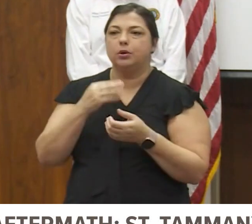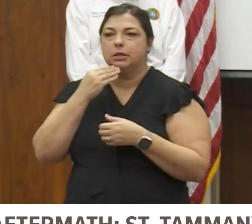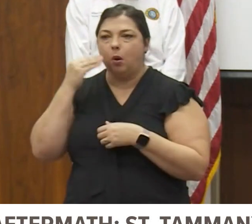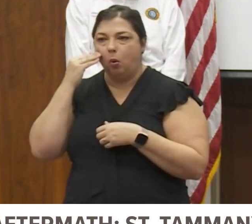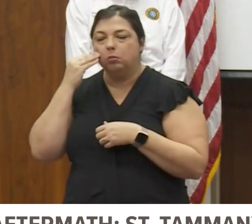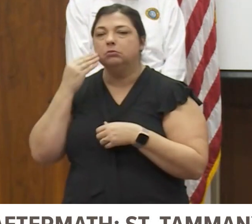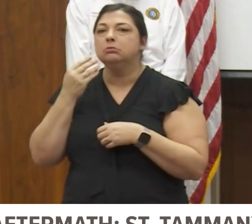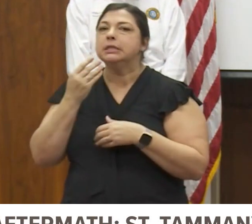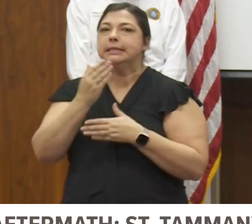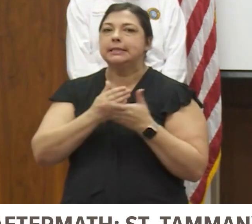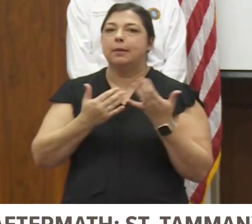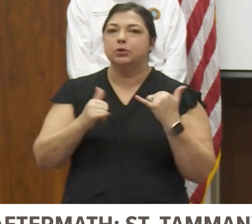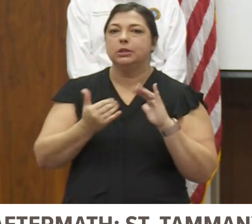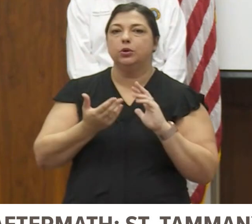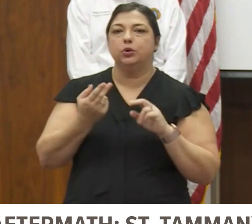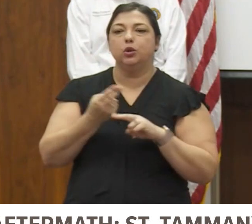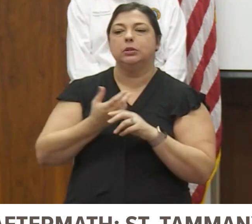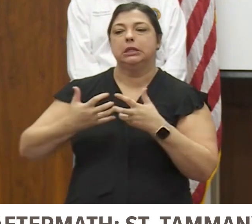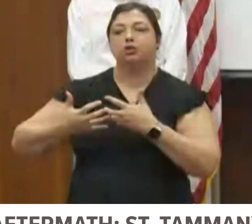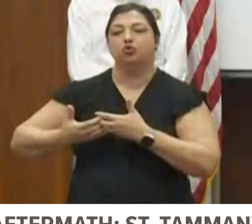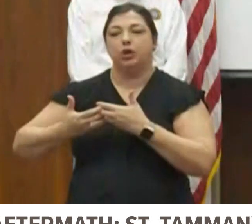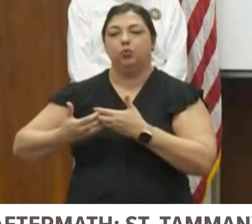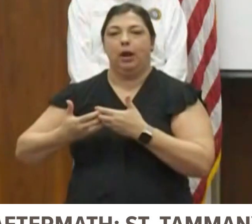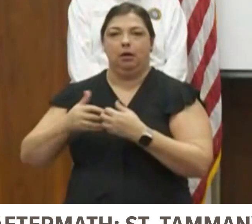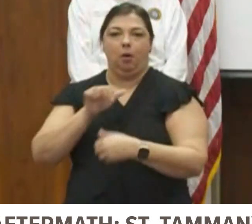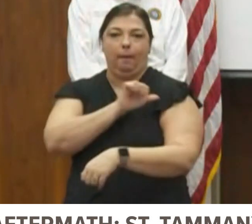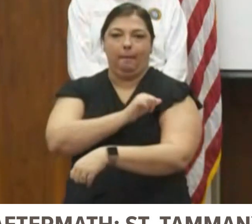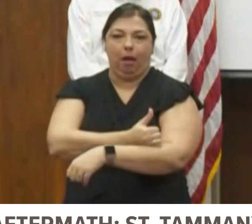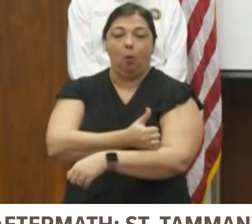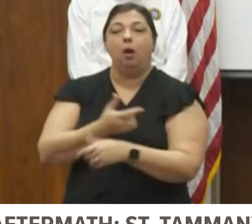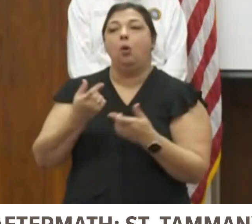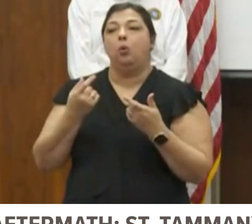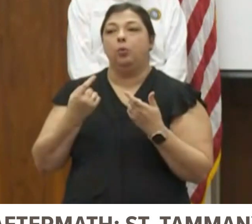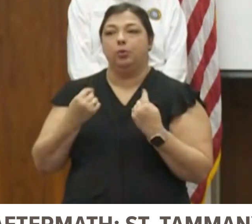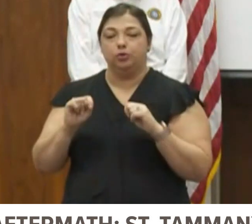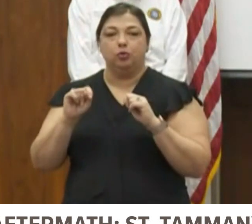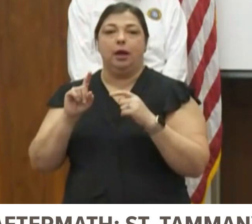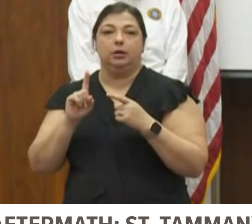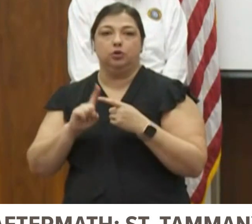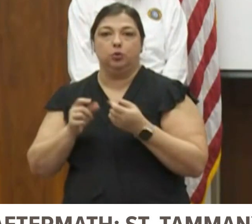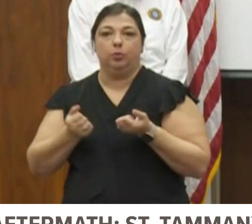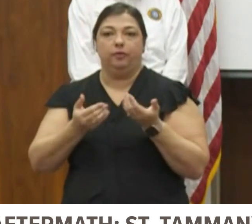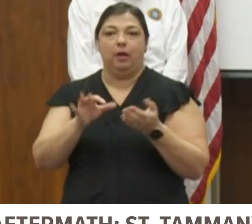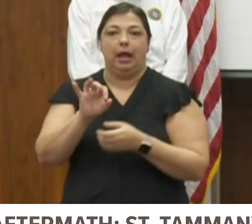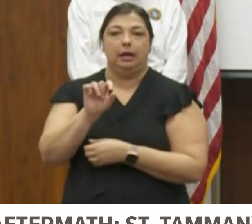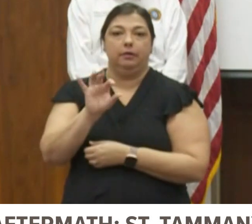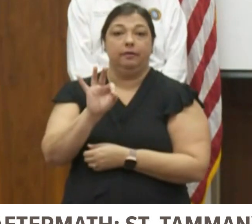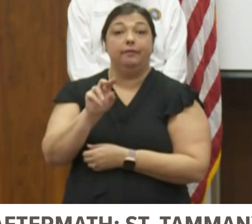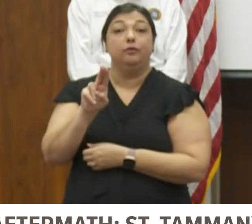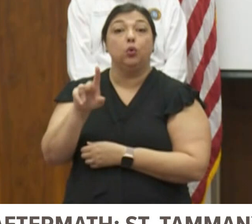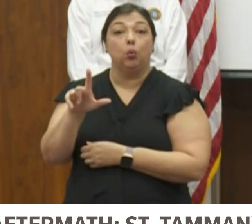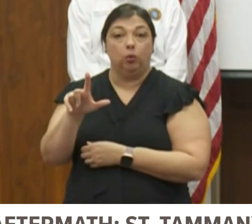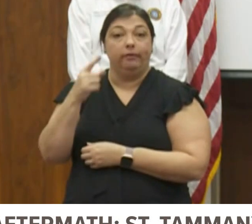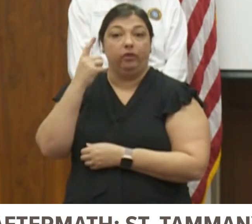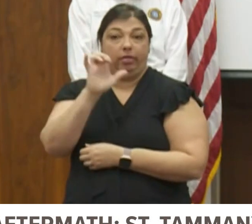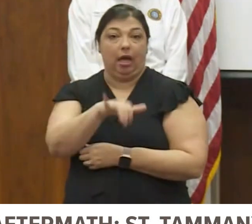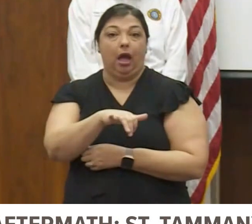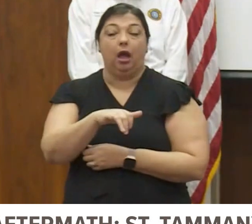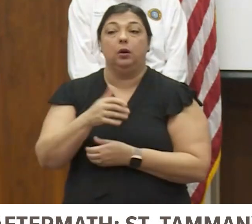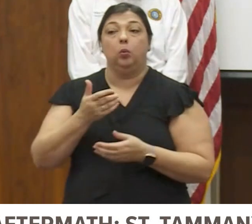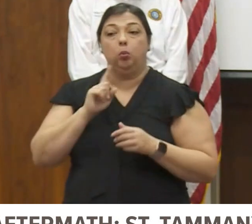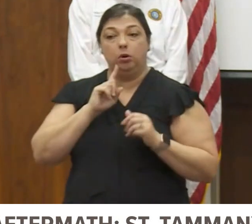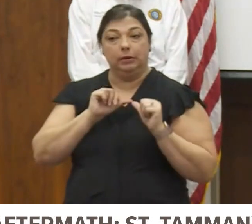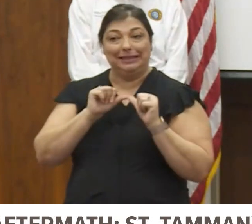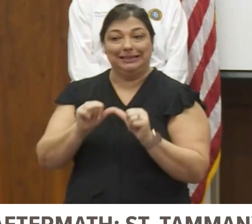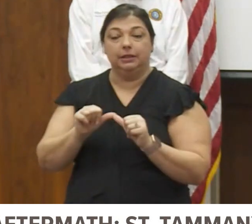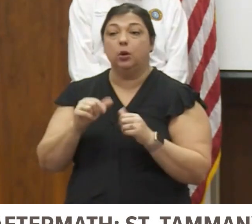of them are running on generator power. And we're still in the process of making sure that we continue to provide fuel for those. We'll continue that operation.